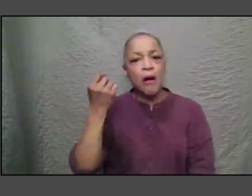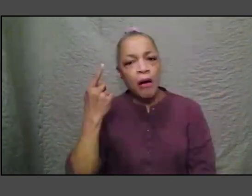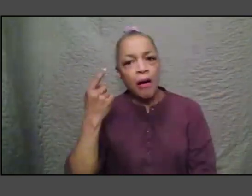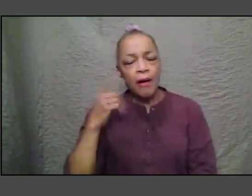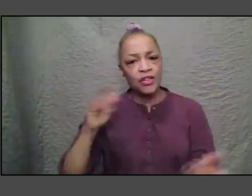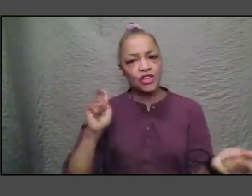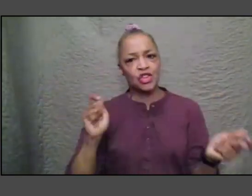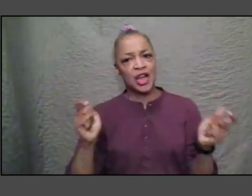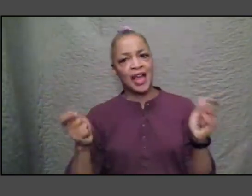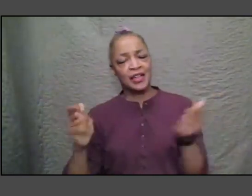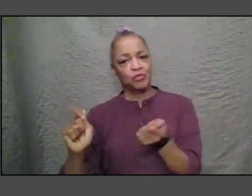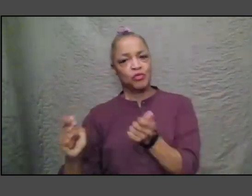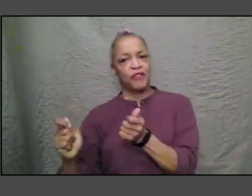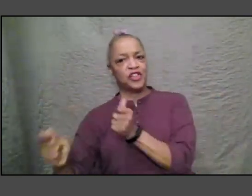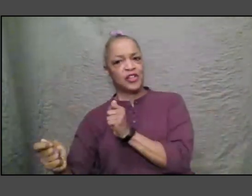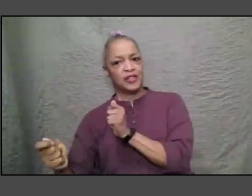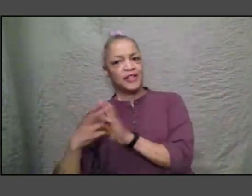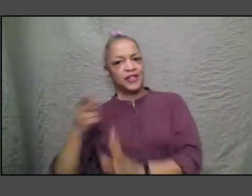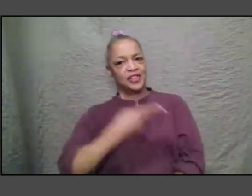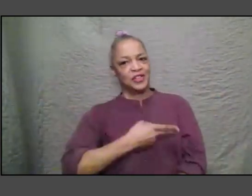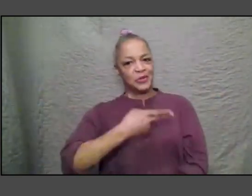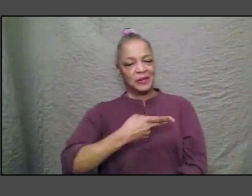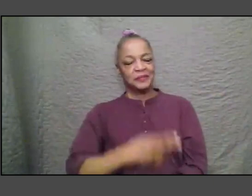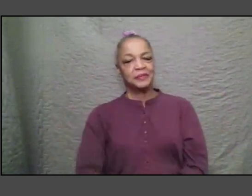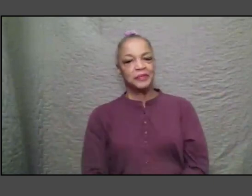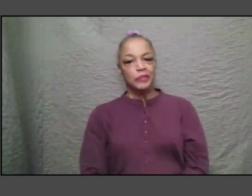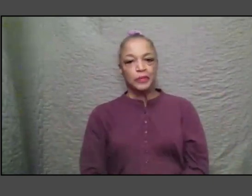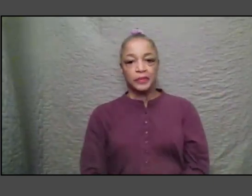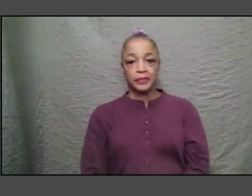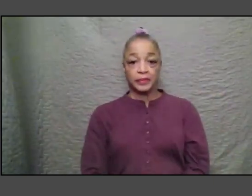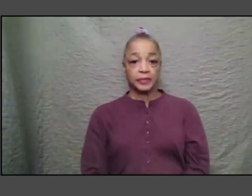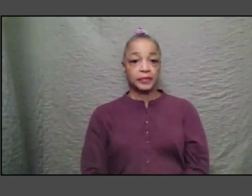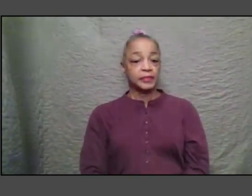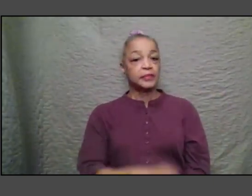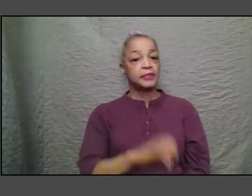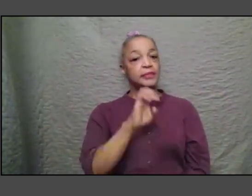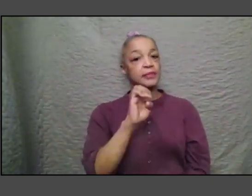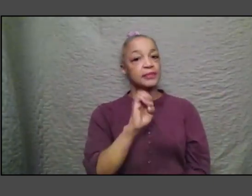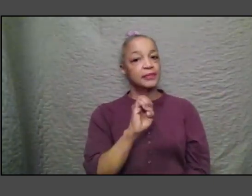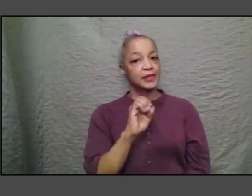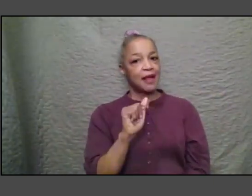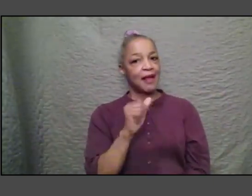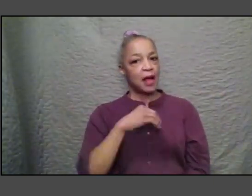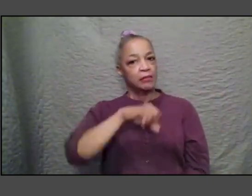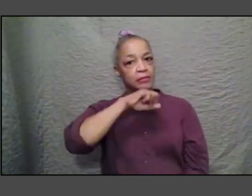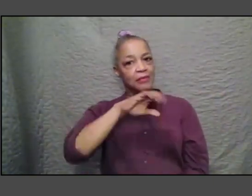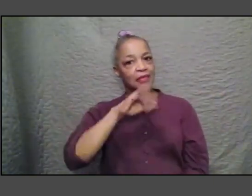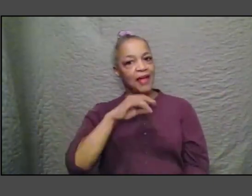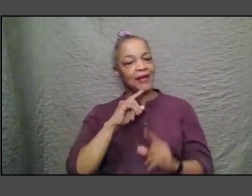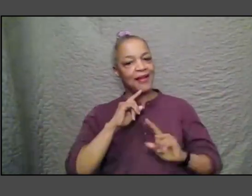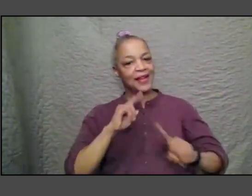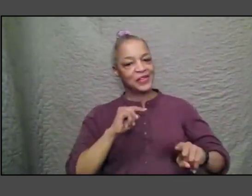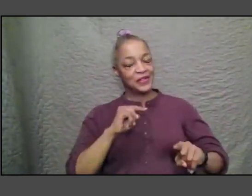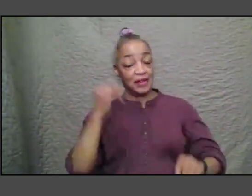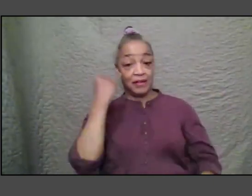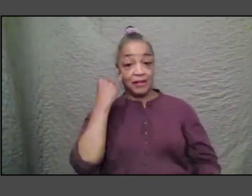well i love that answer because i think also if we understand revisionism